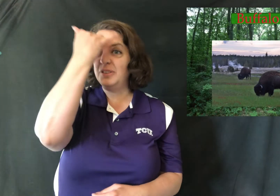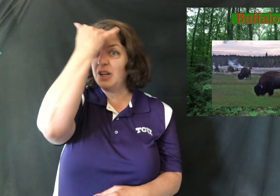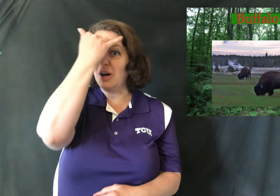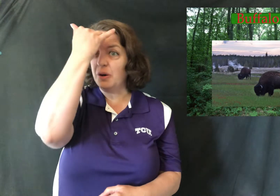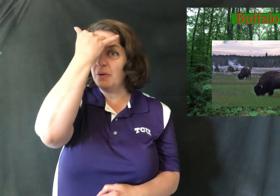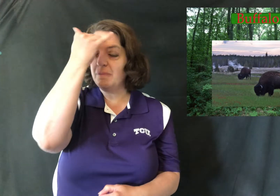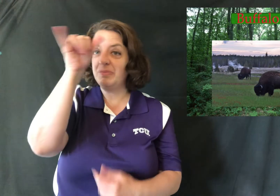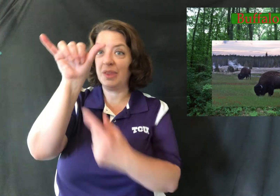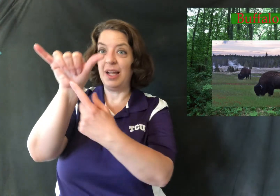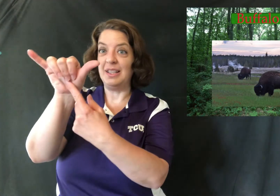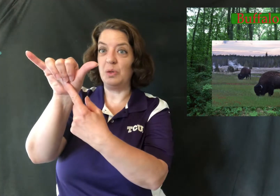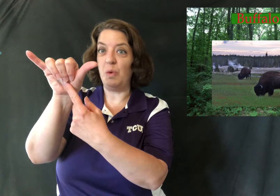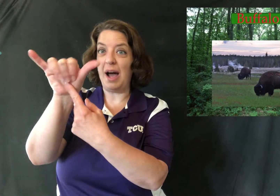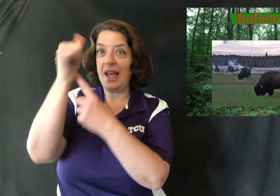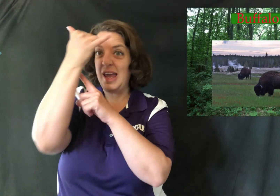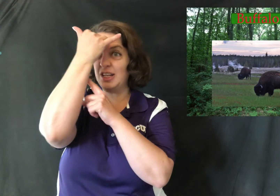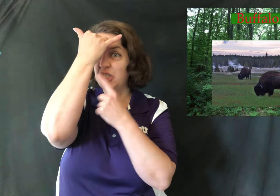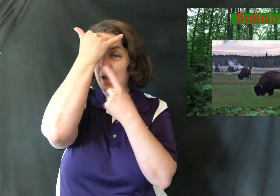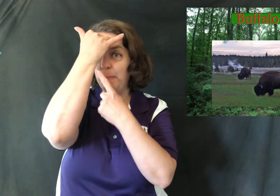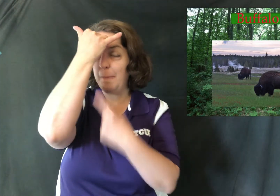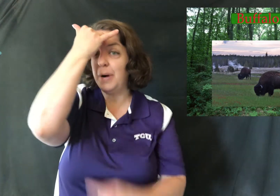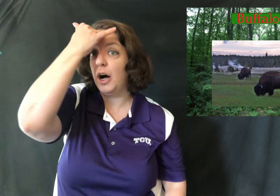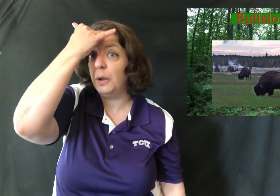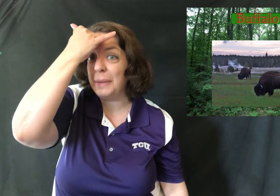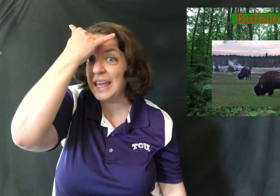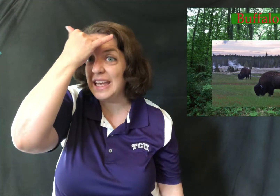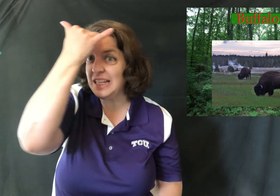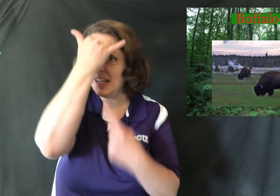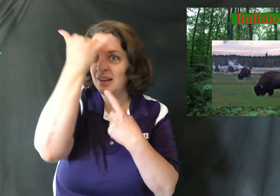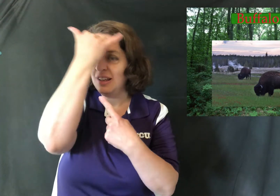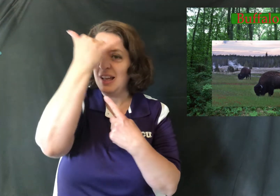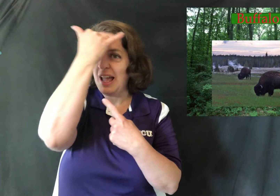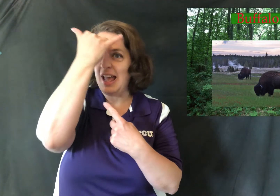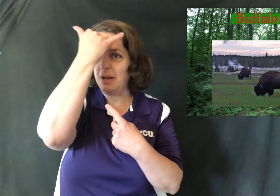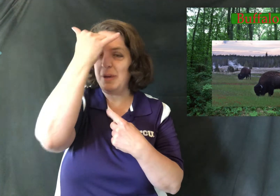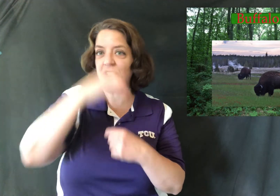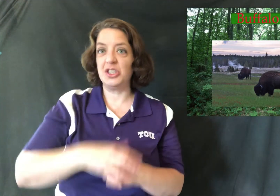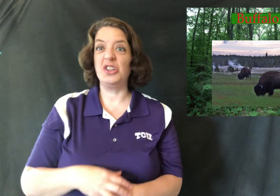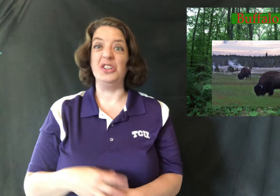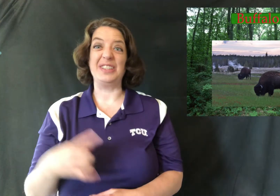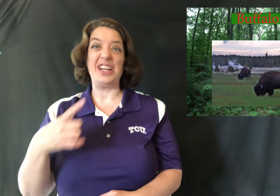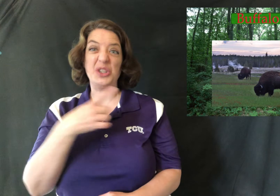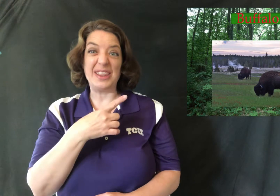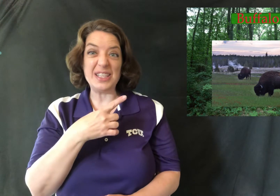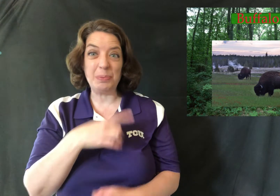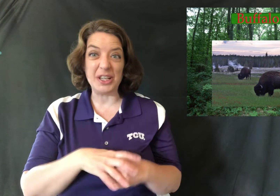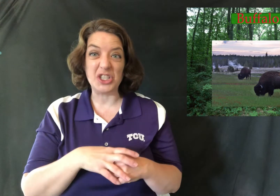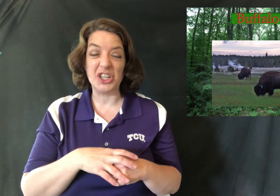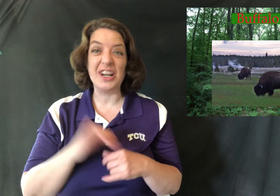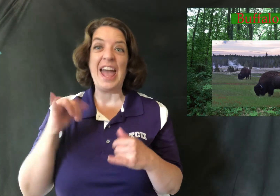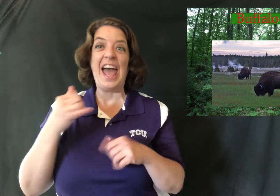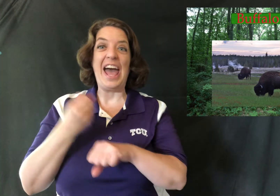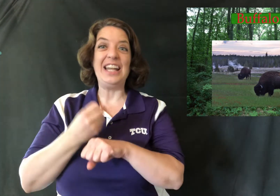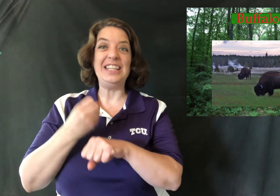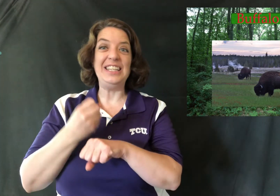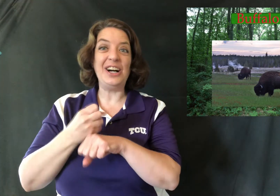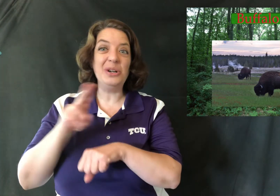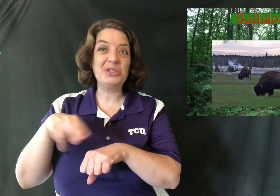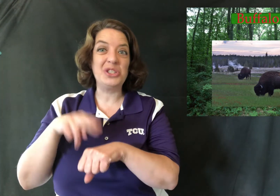buffalo it's a y hand shape palm in and it makes circles I took this picture at Yellowstone